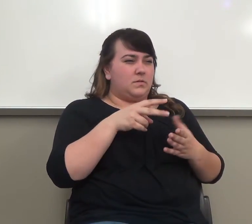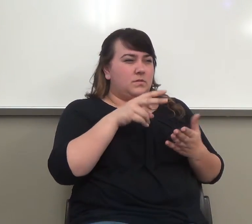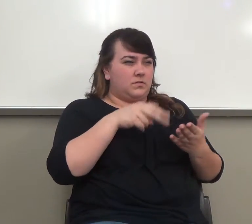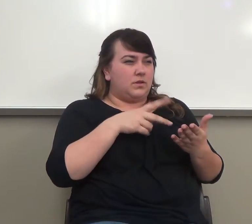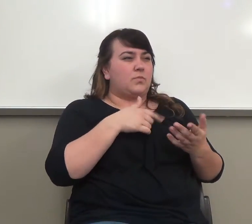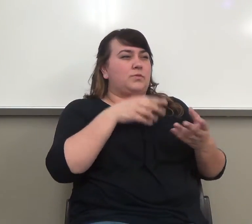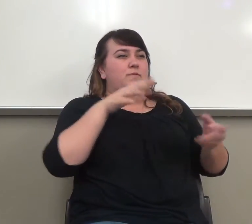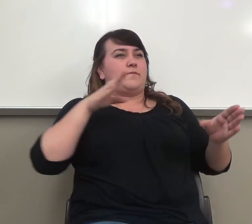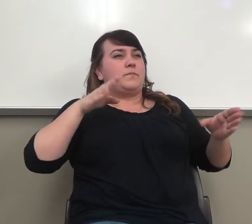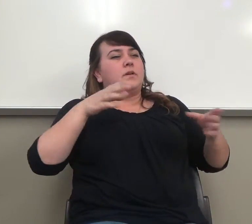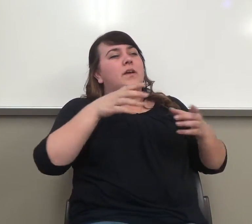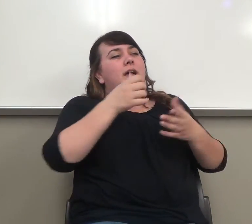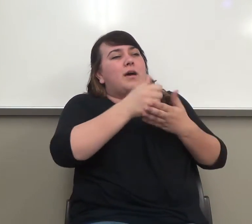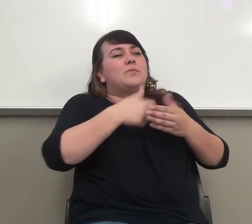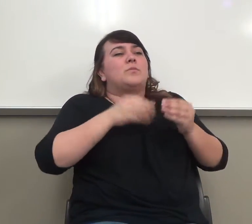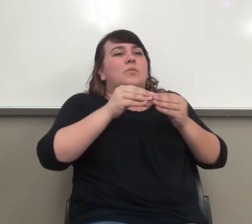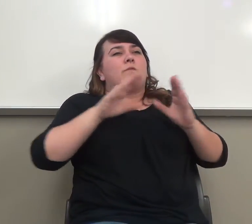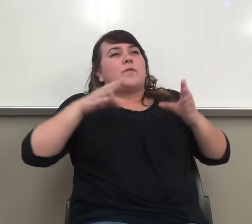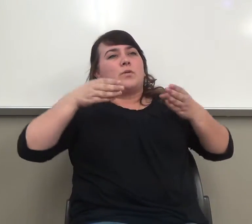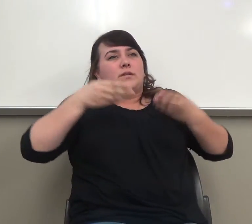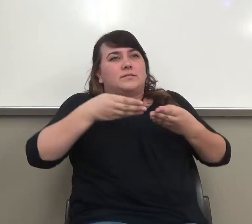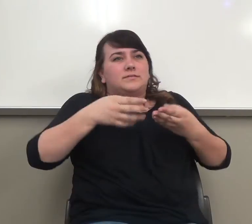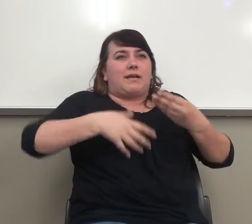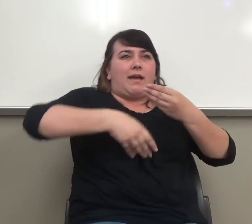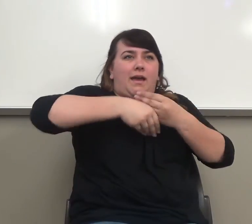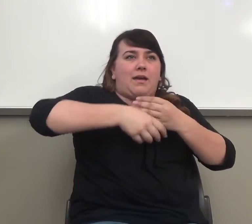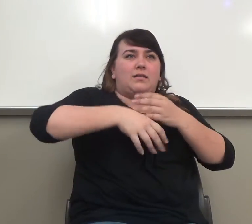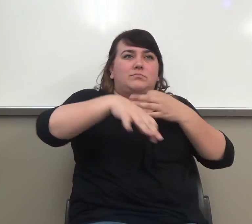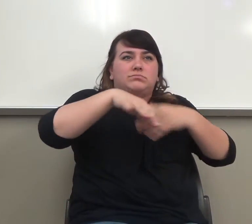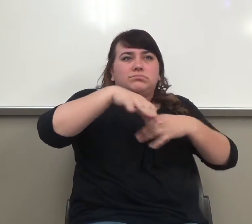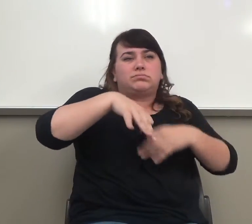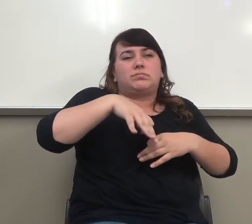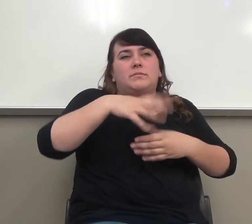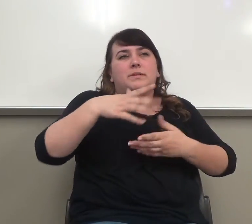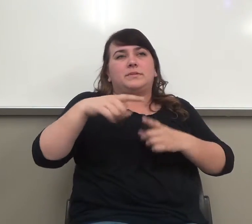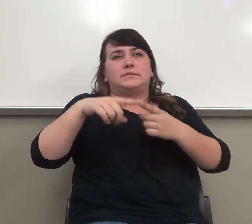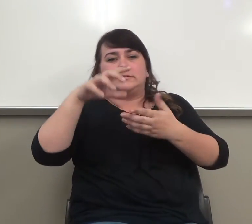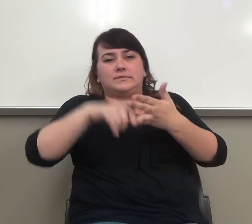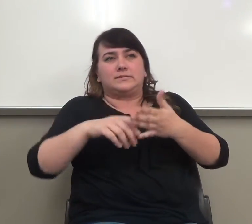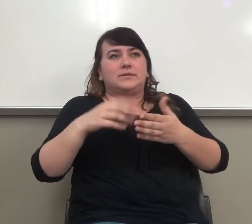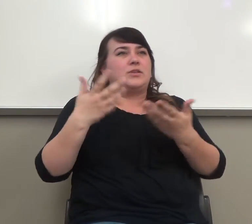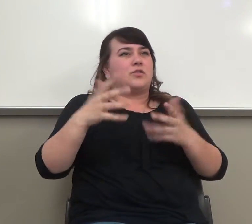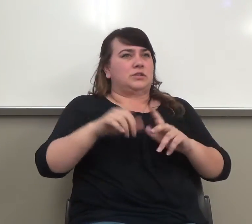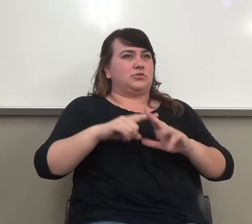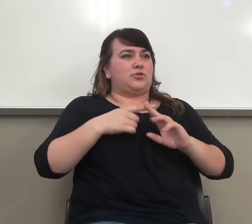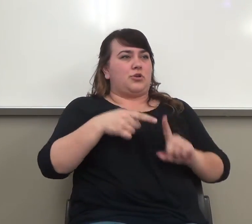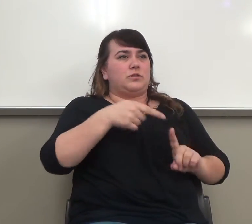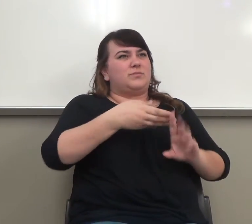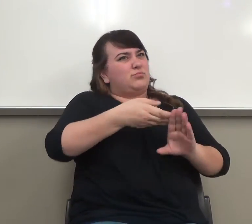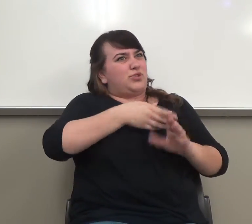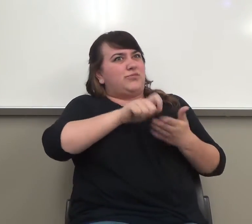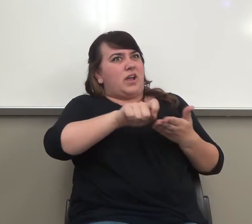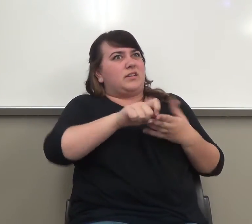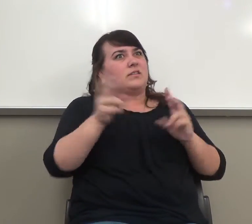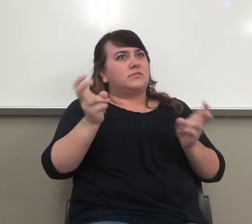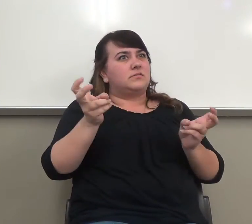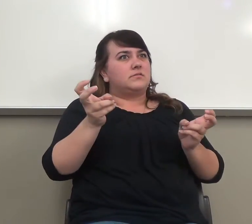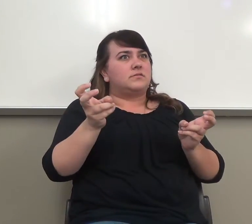up a little bit, add to it, to graph it out. So you're already started off. You know what saying? That's one of the reasons I did that.